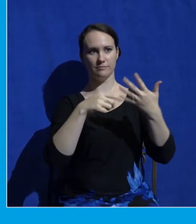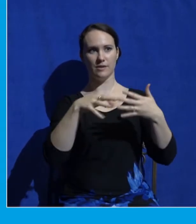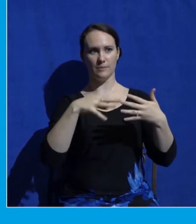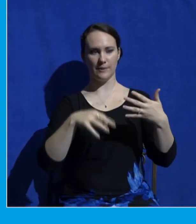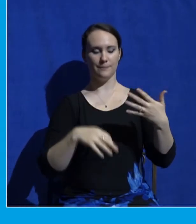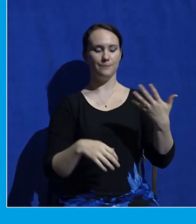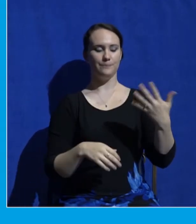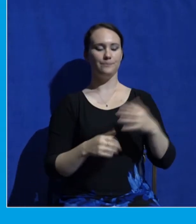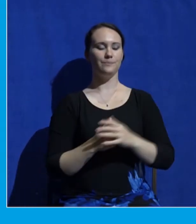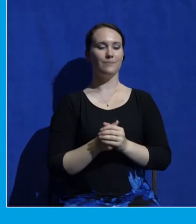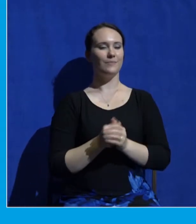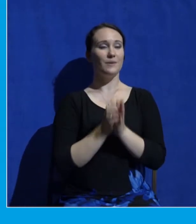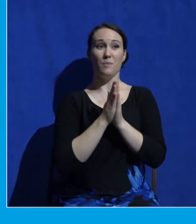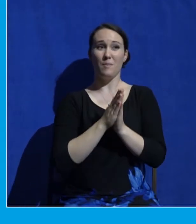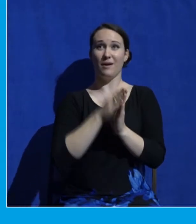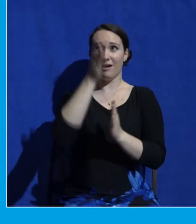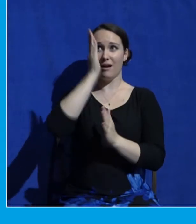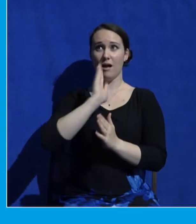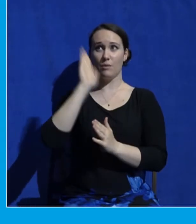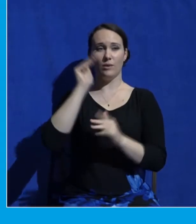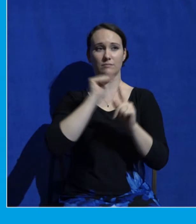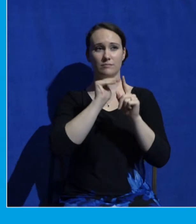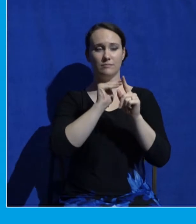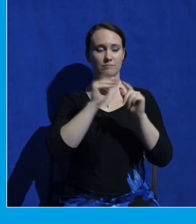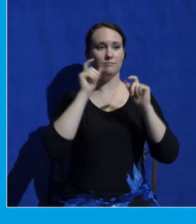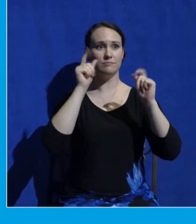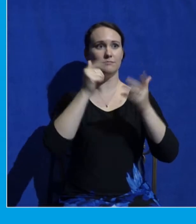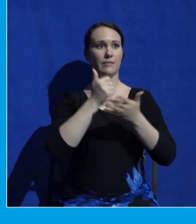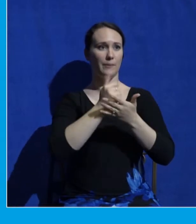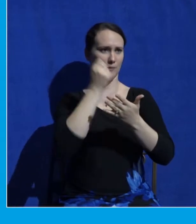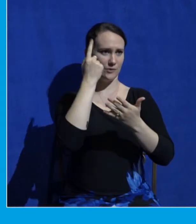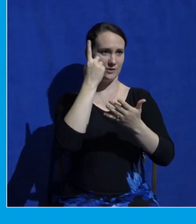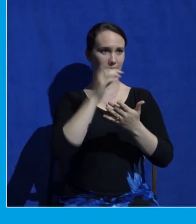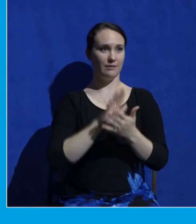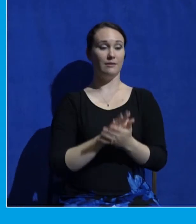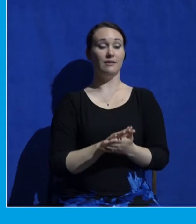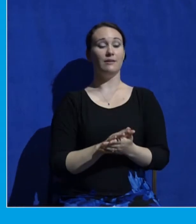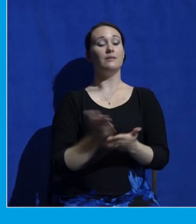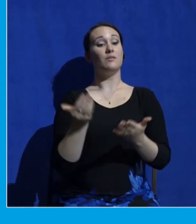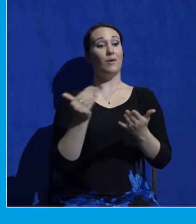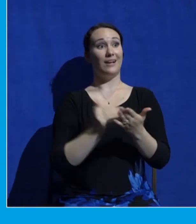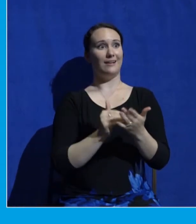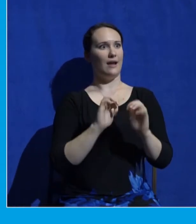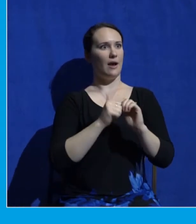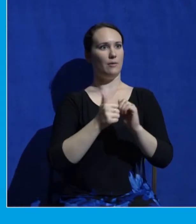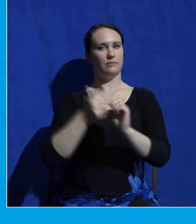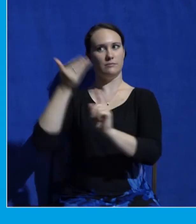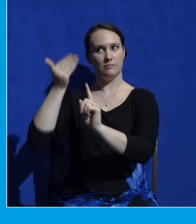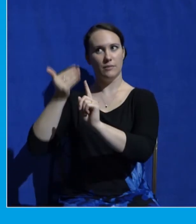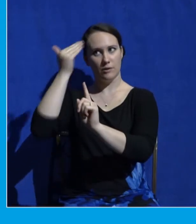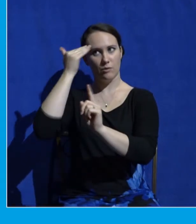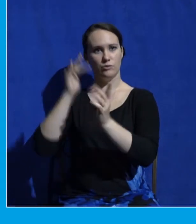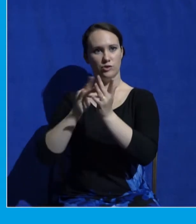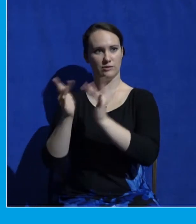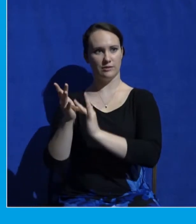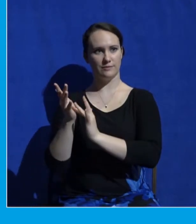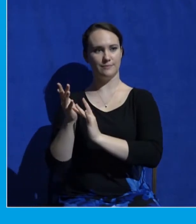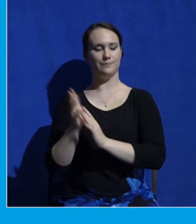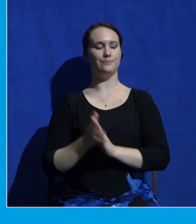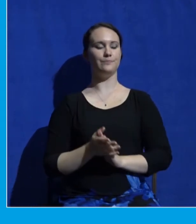that God will open your eyes for the first time or a fresh way to who he is. Knowing that, so here's the first truth I'm just going to put on the